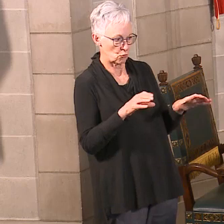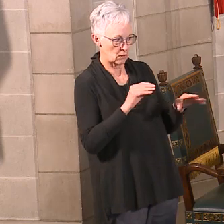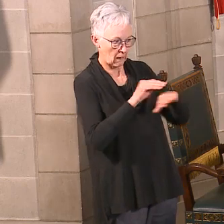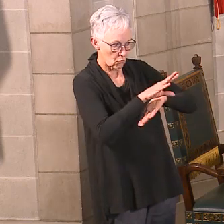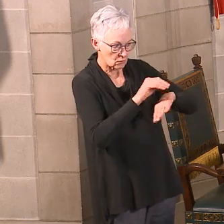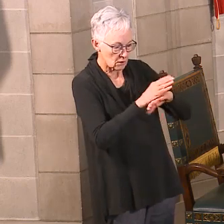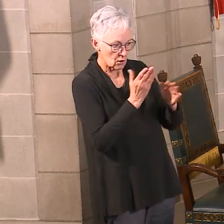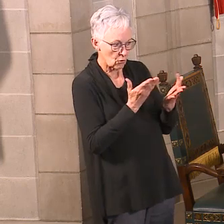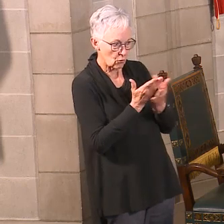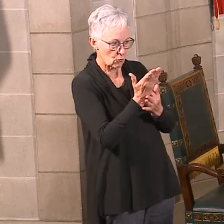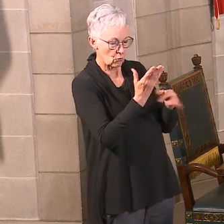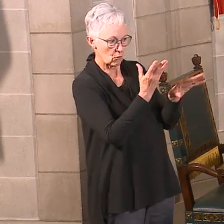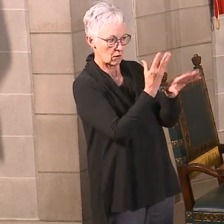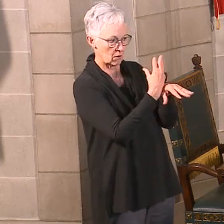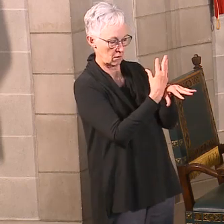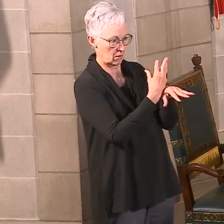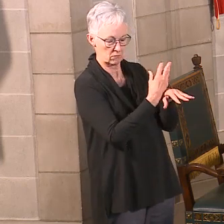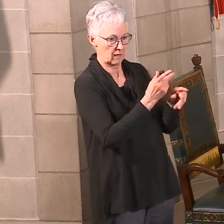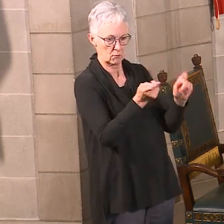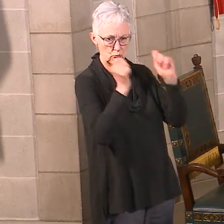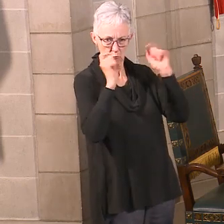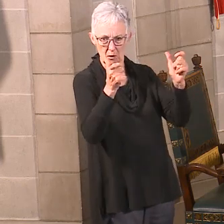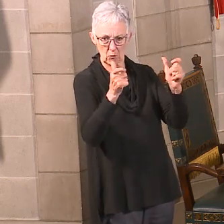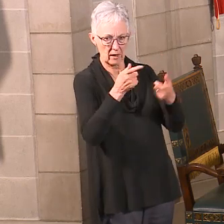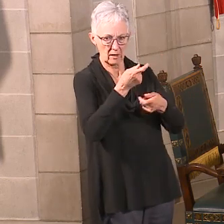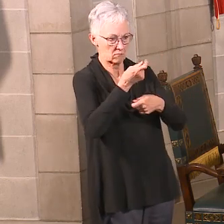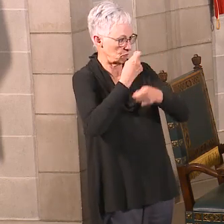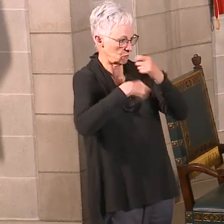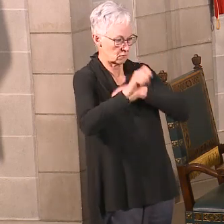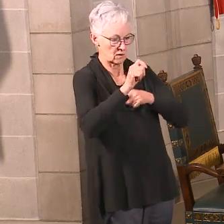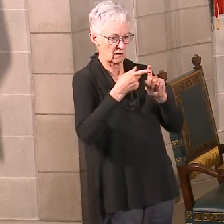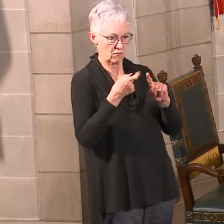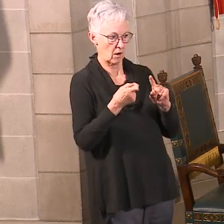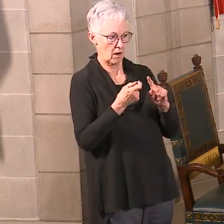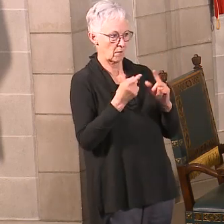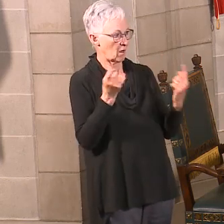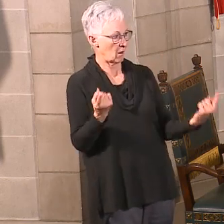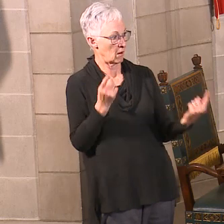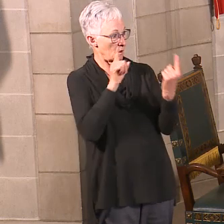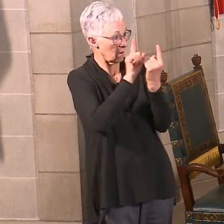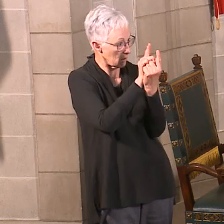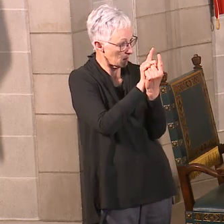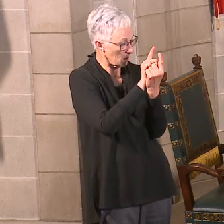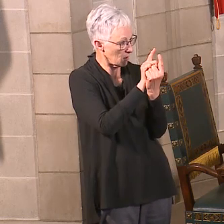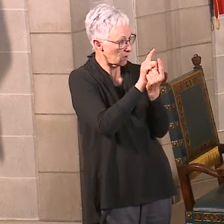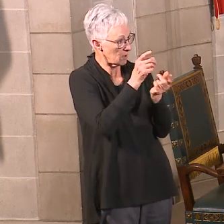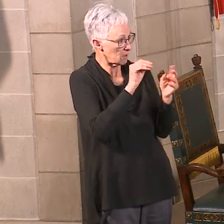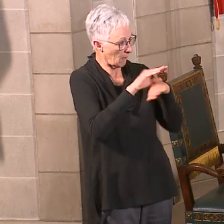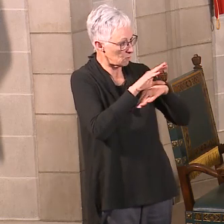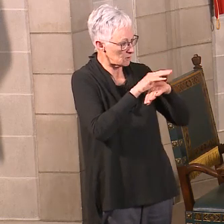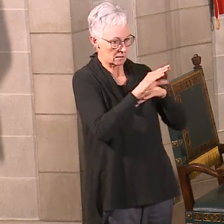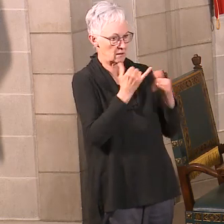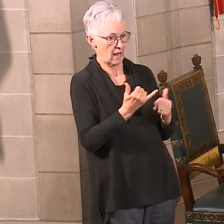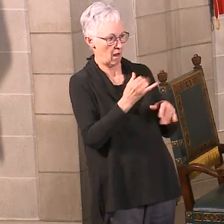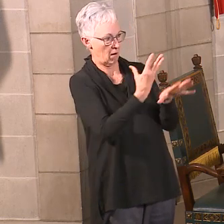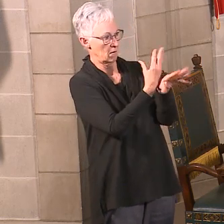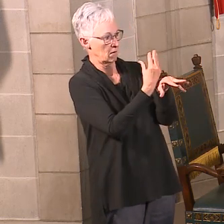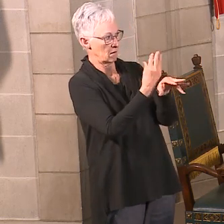flipped overnight to telehealth services. And while most of those services are being reimbursed at the same rate as in-person,